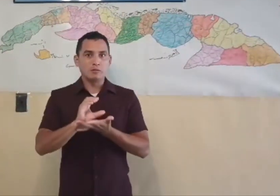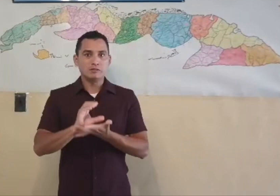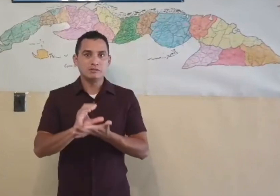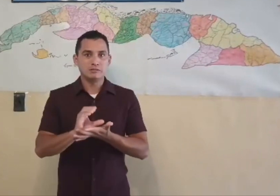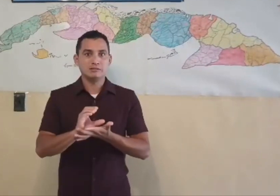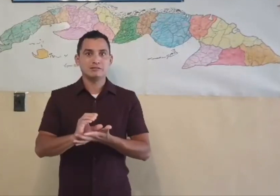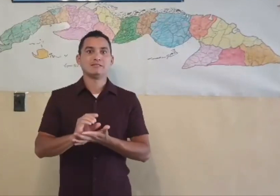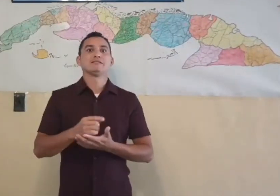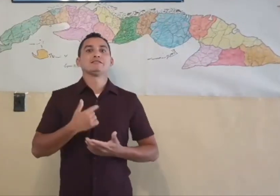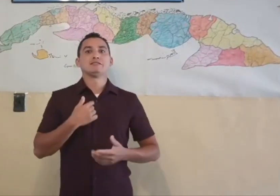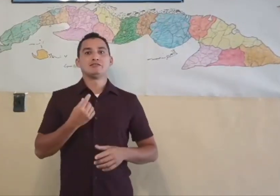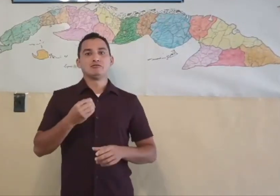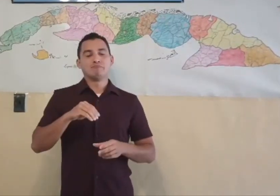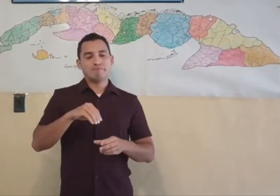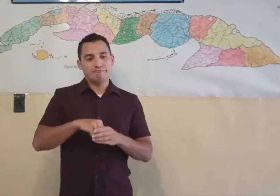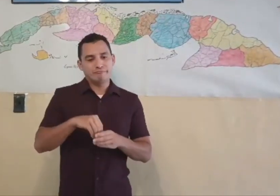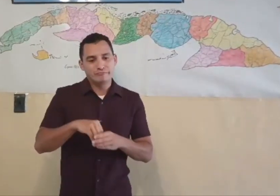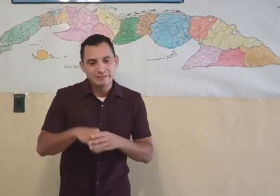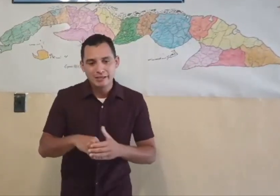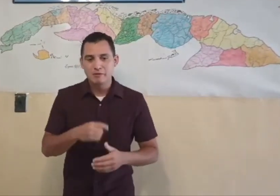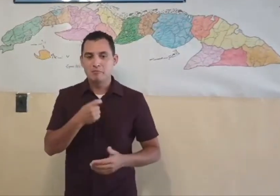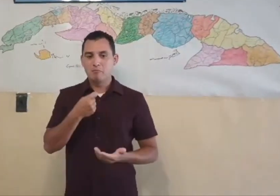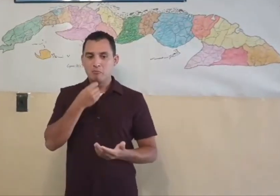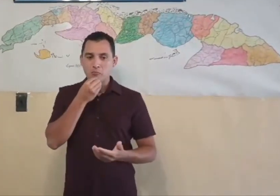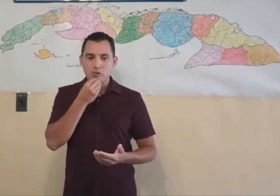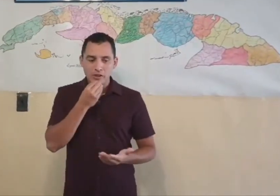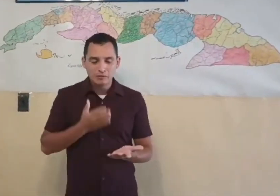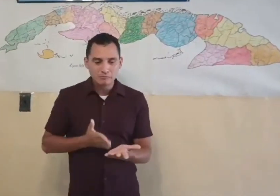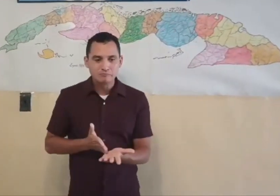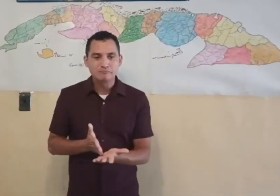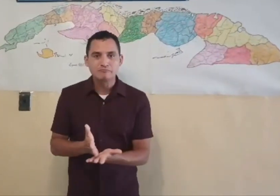impossible to keep our ministry and our 30 full-time workers.